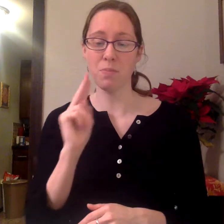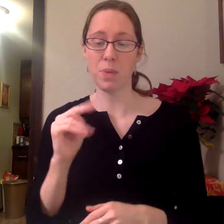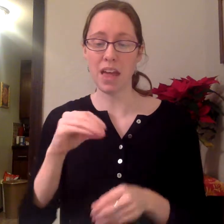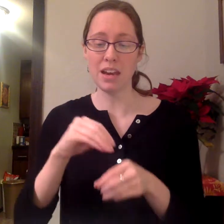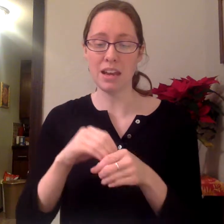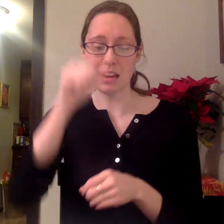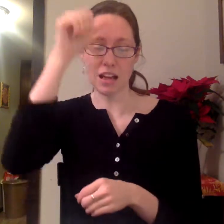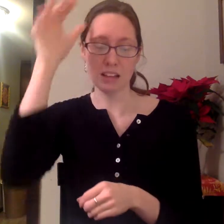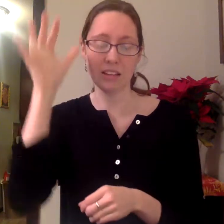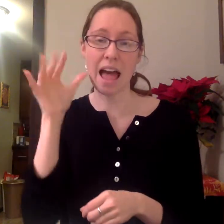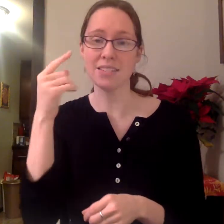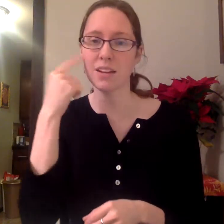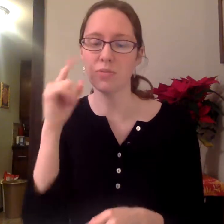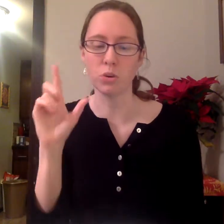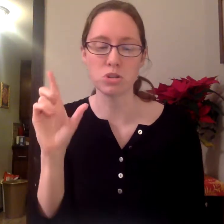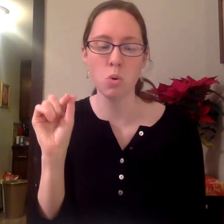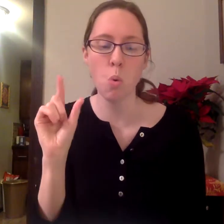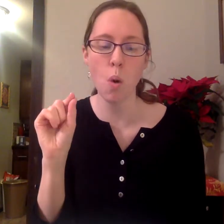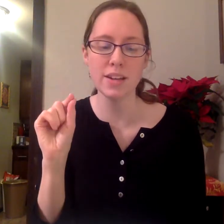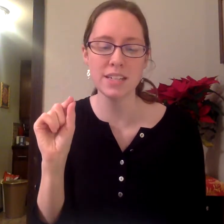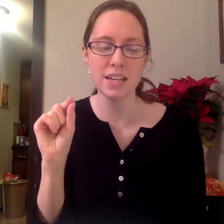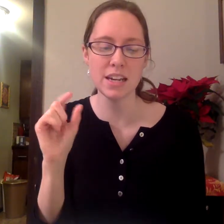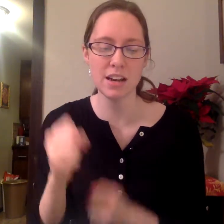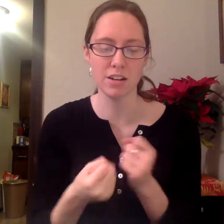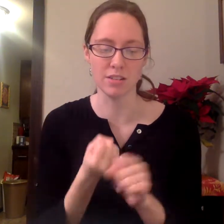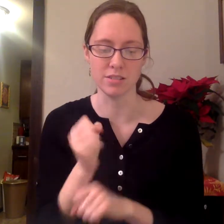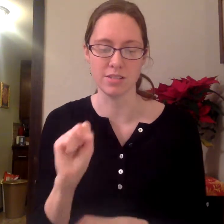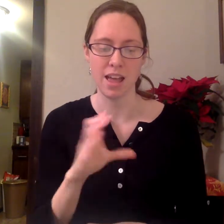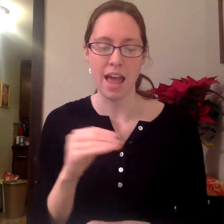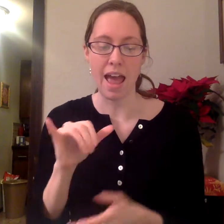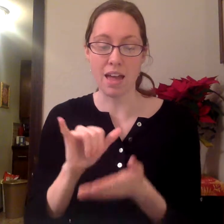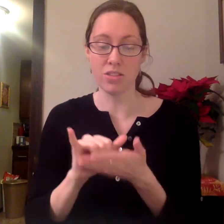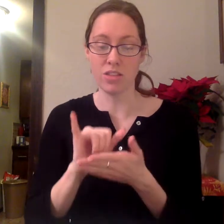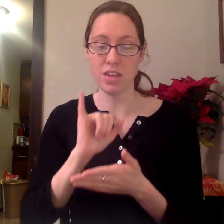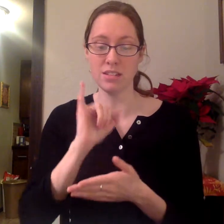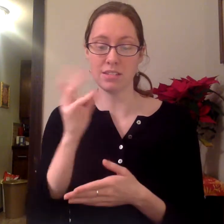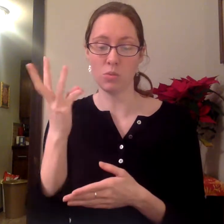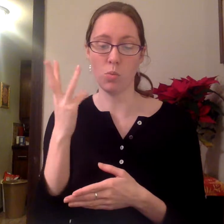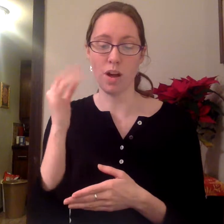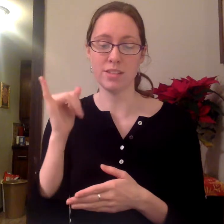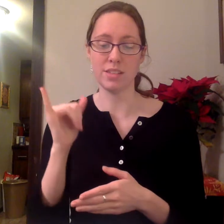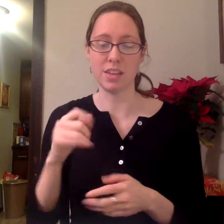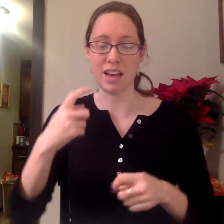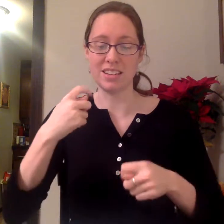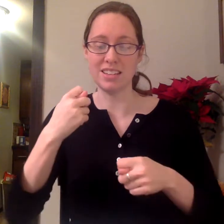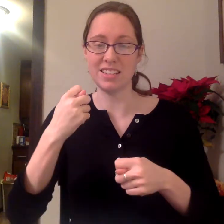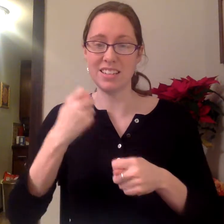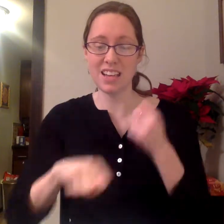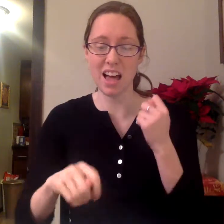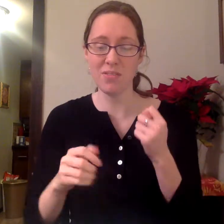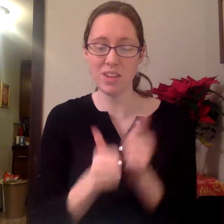been in Alaska for 20 years and this was the toughest